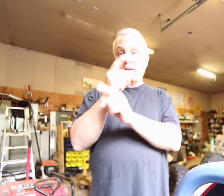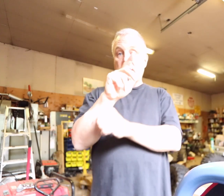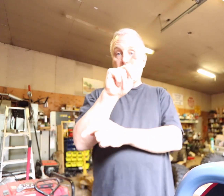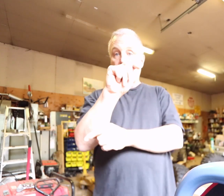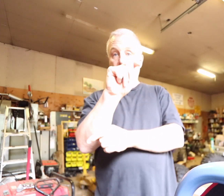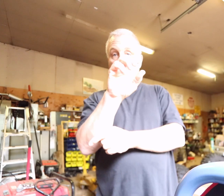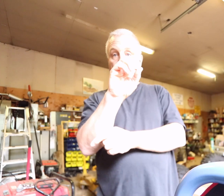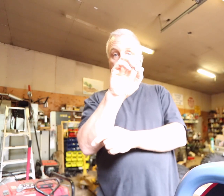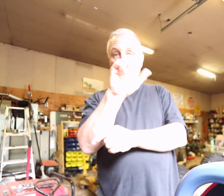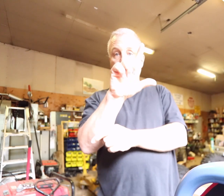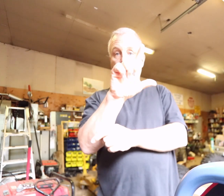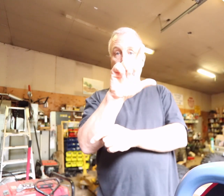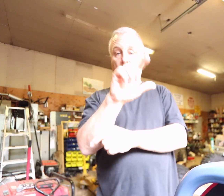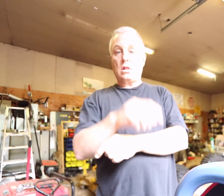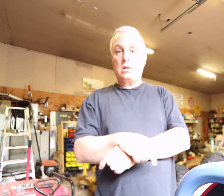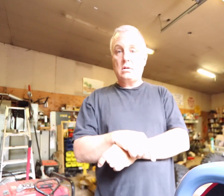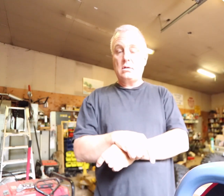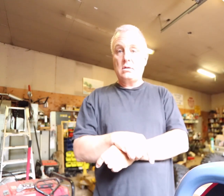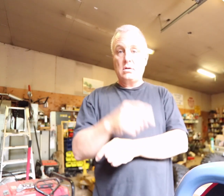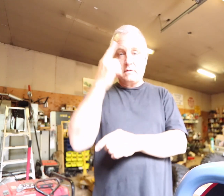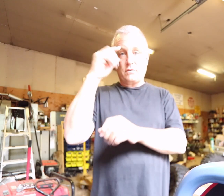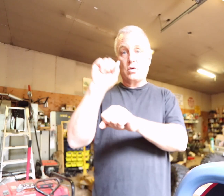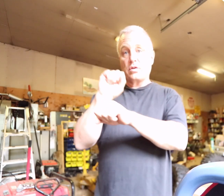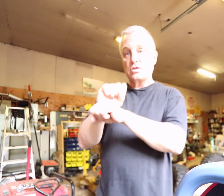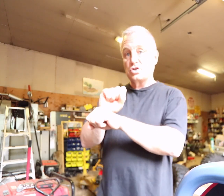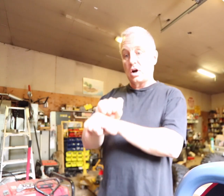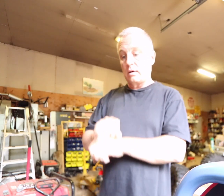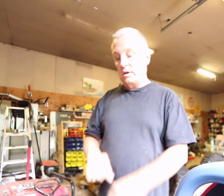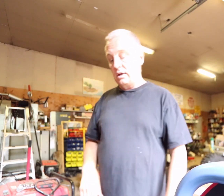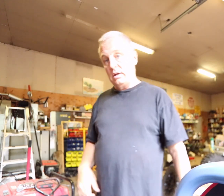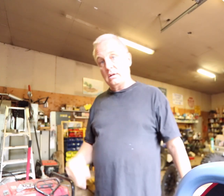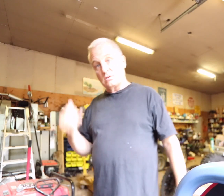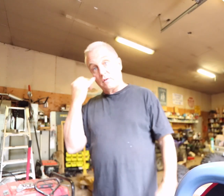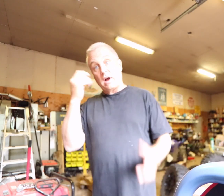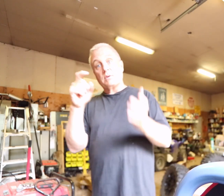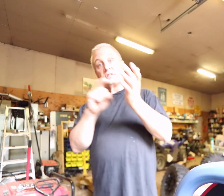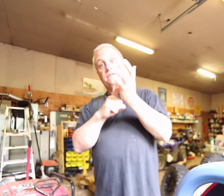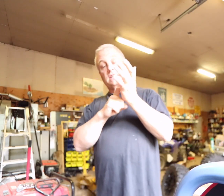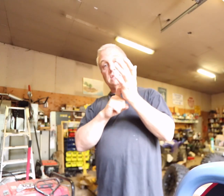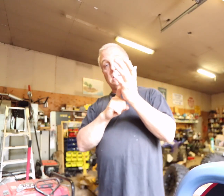tool for the job. So if I was fixing